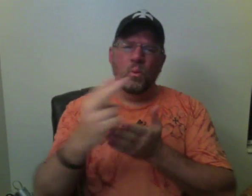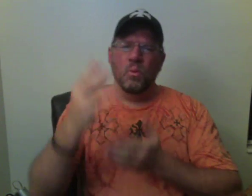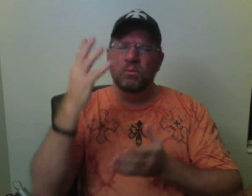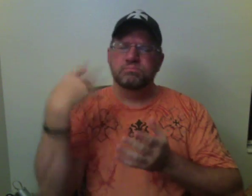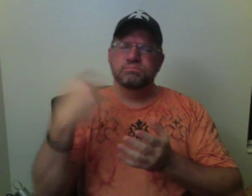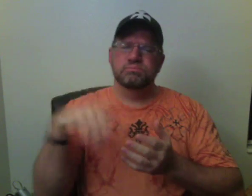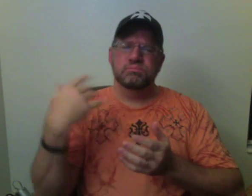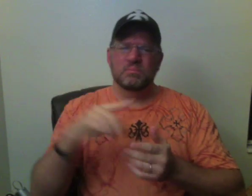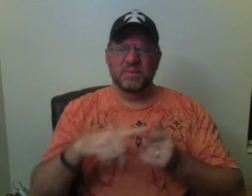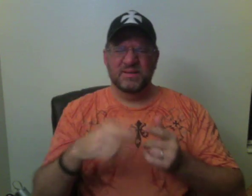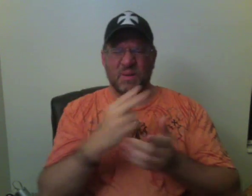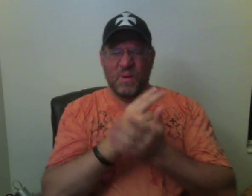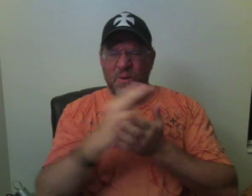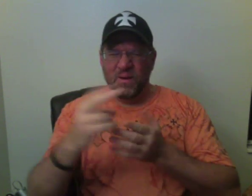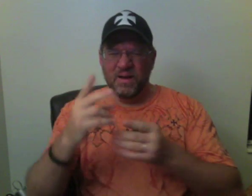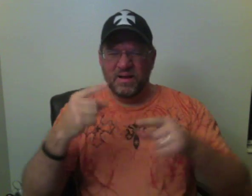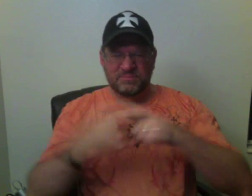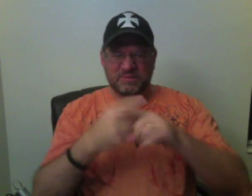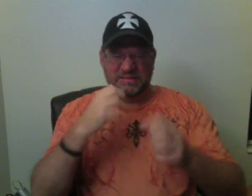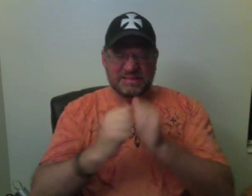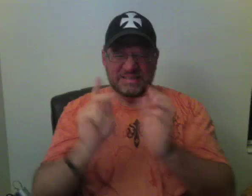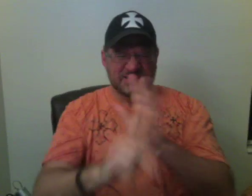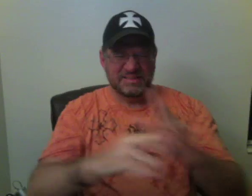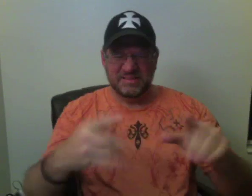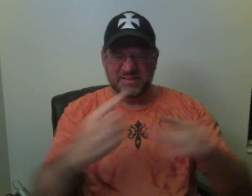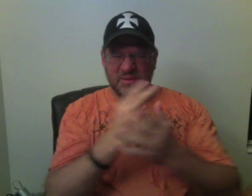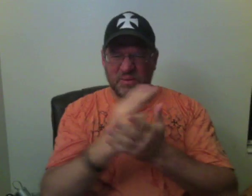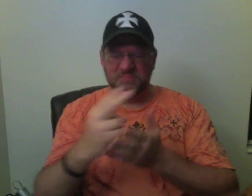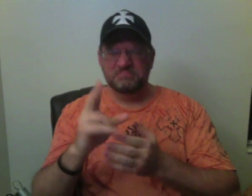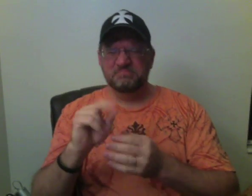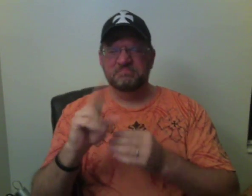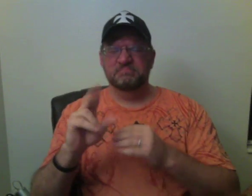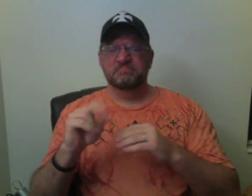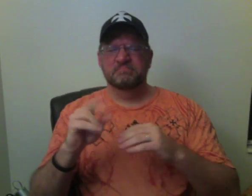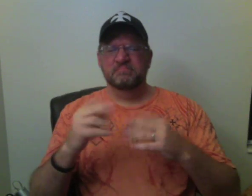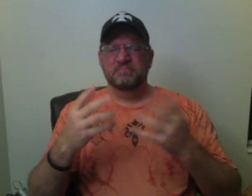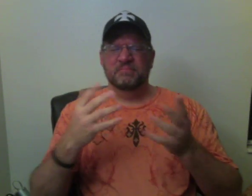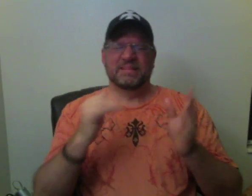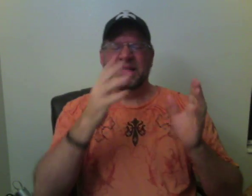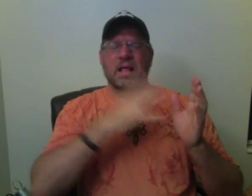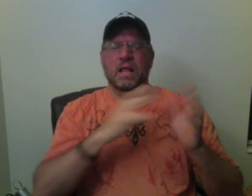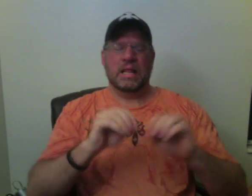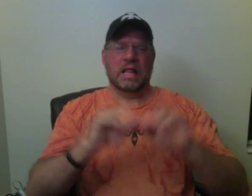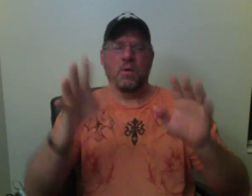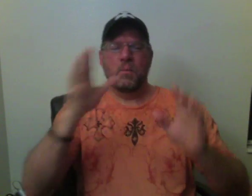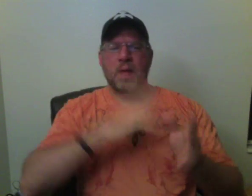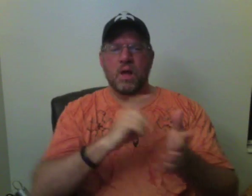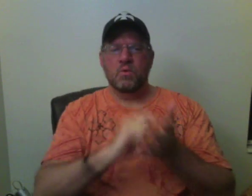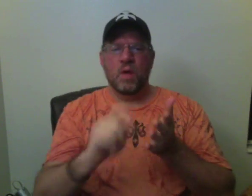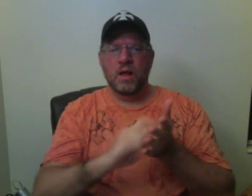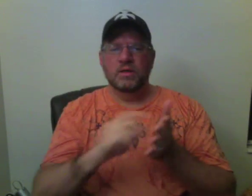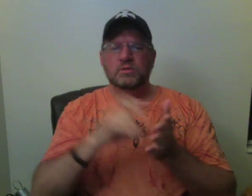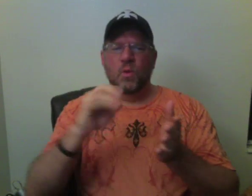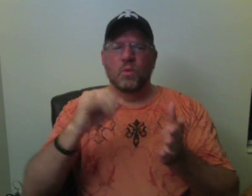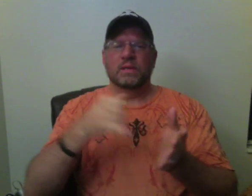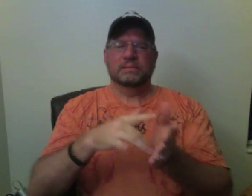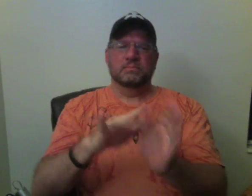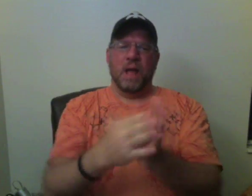the quiet Up from the pain I will be there with you